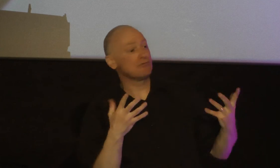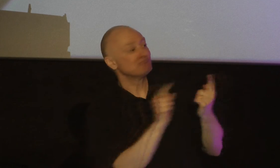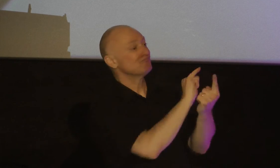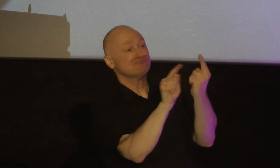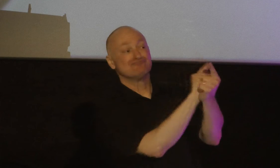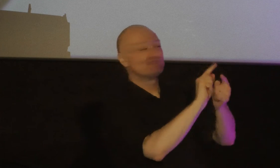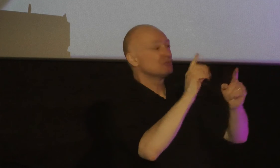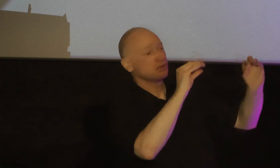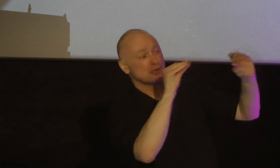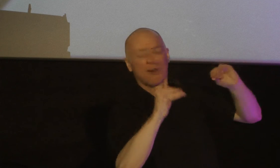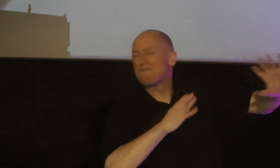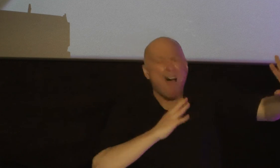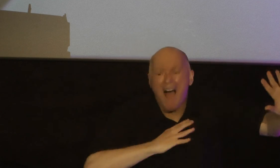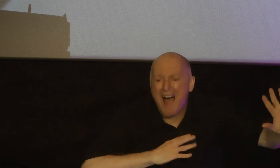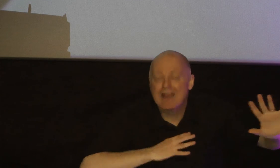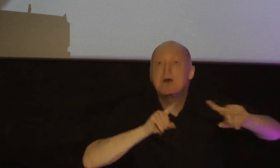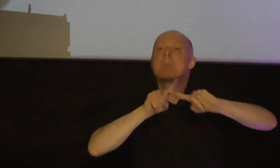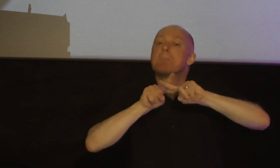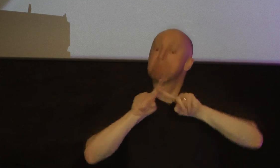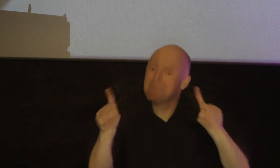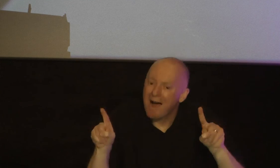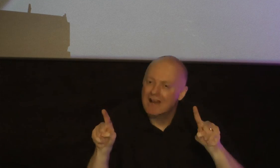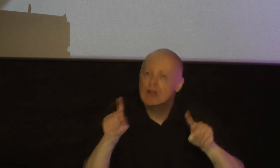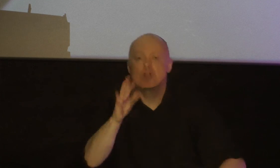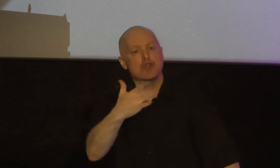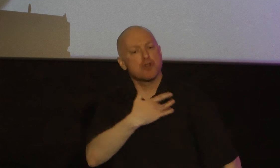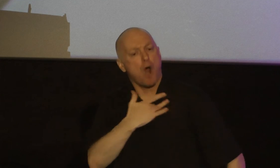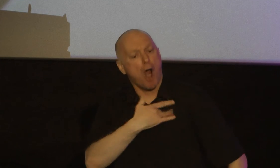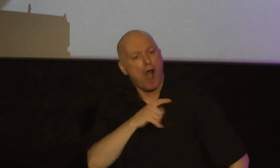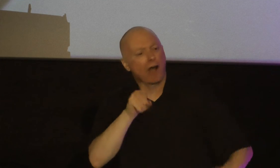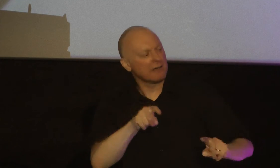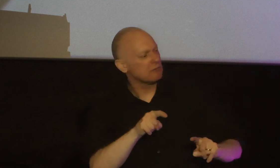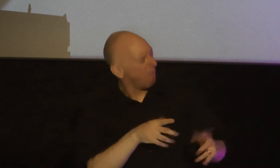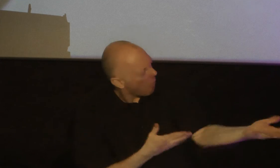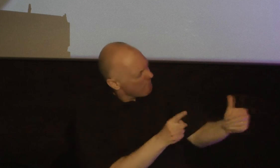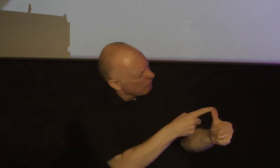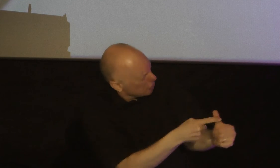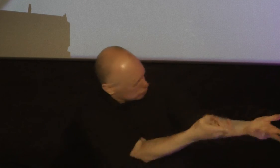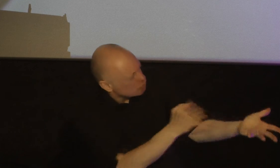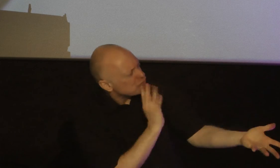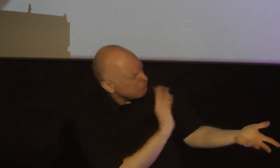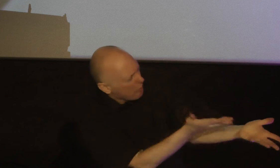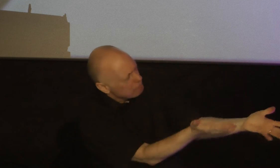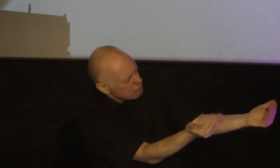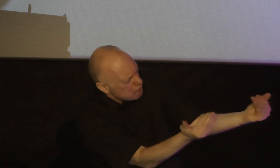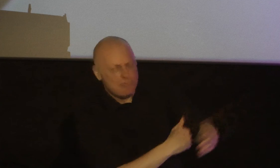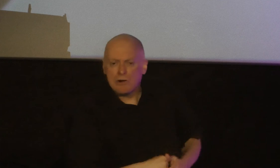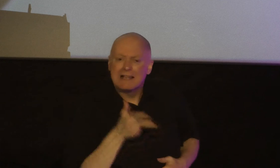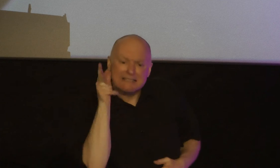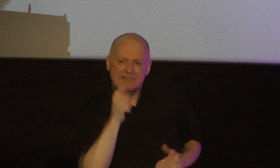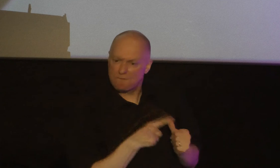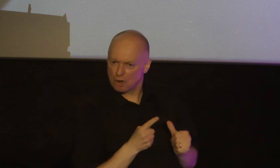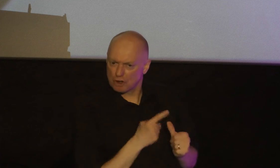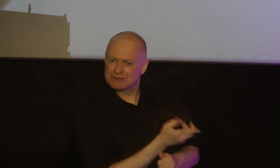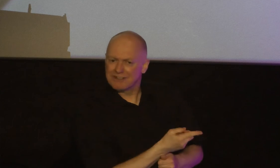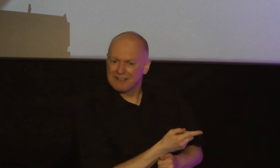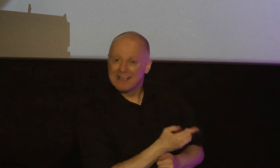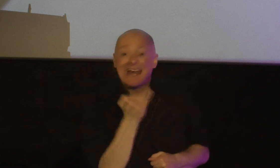but do it with a disposition to have a heart that yields to others and prefers others and conversely if you're quiet